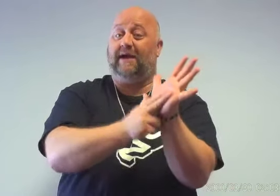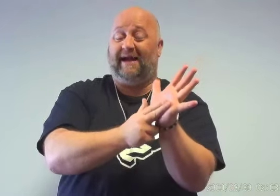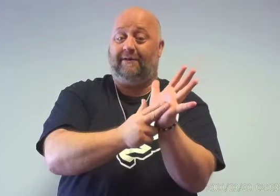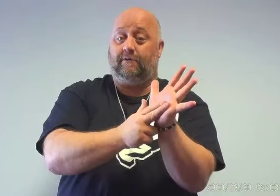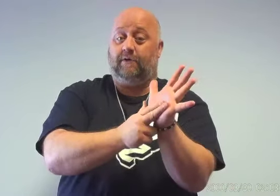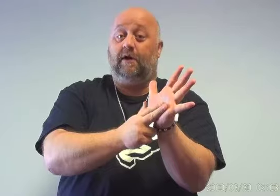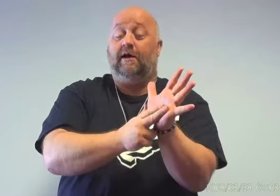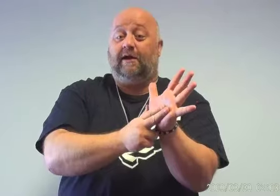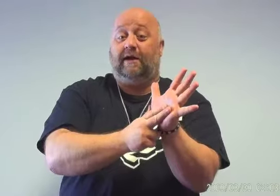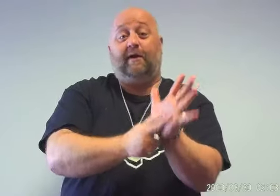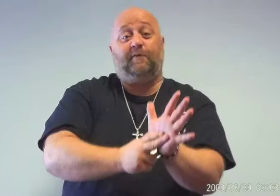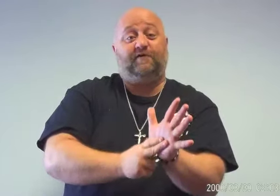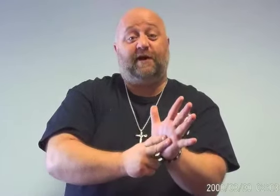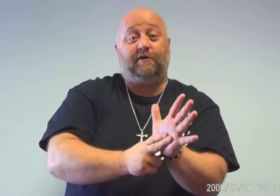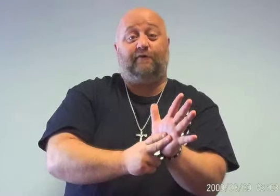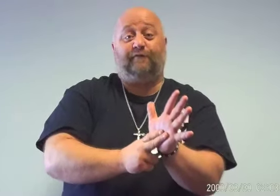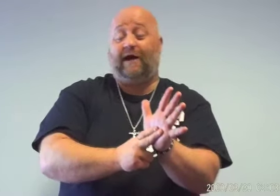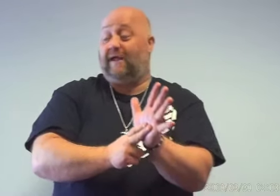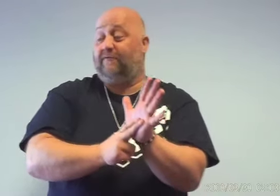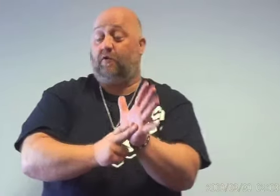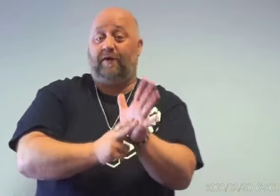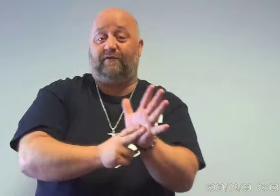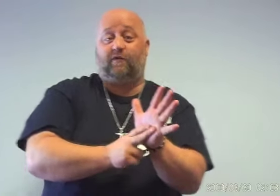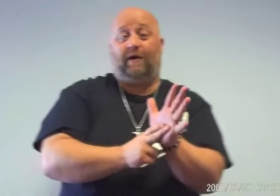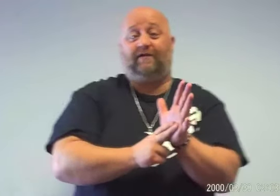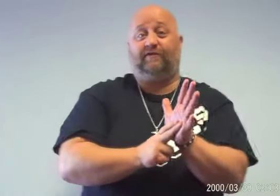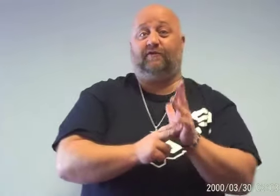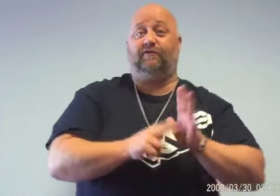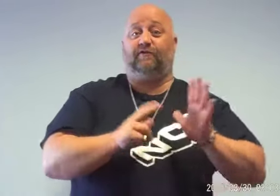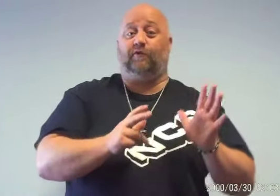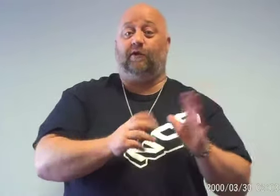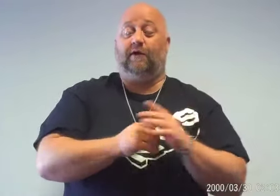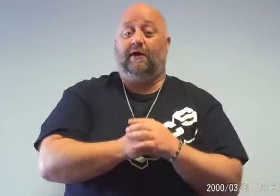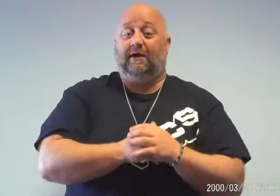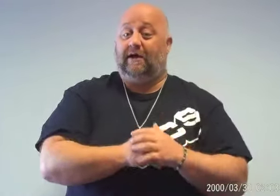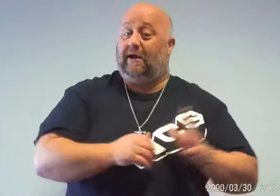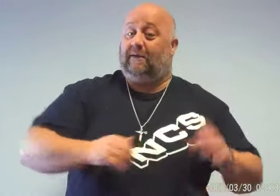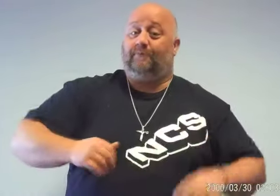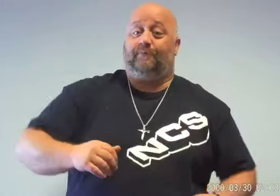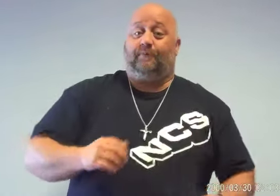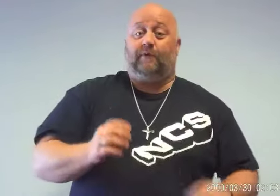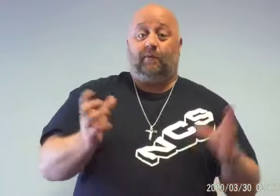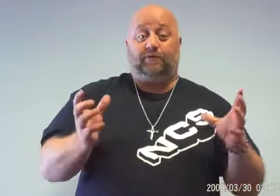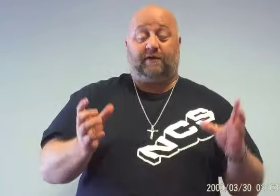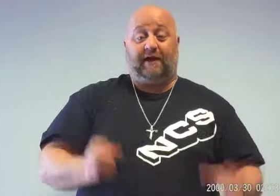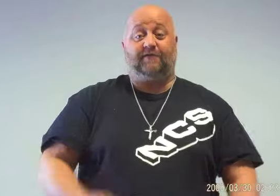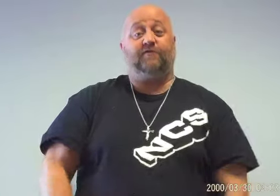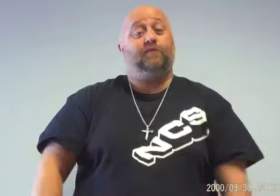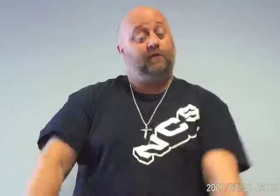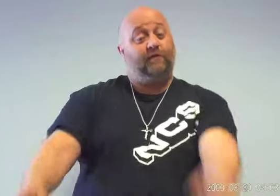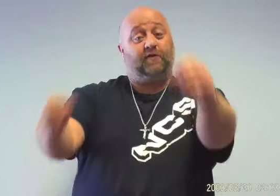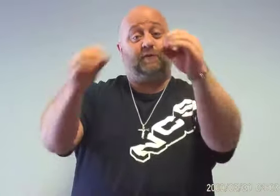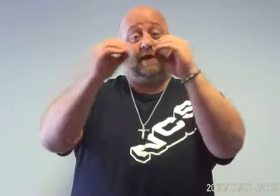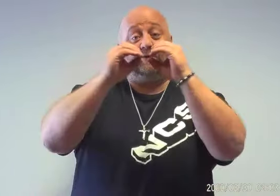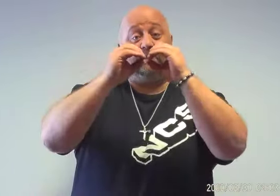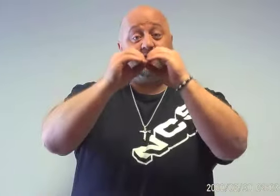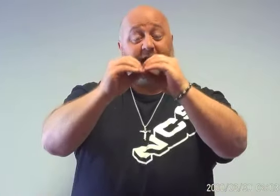N. And then we sent you five quiz questions. we'll tell you the answers. So first we had that,